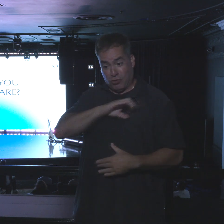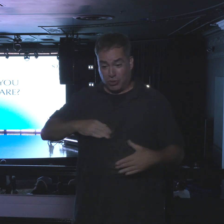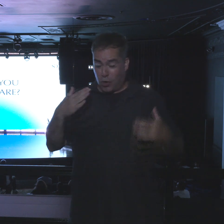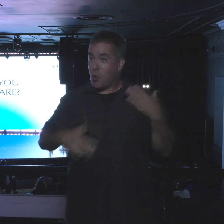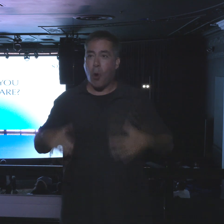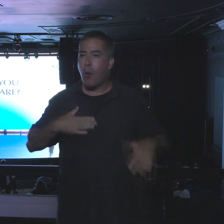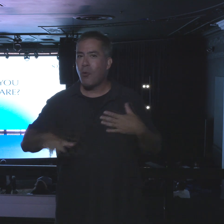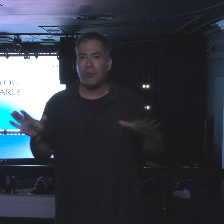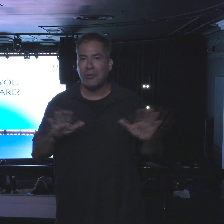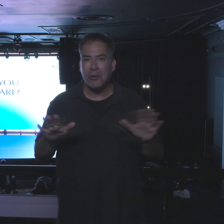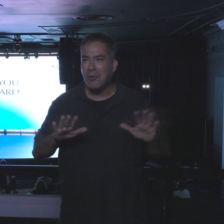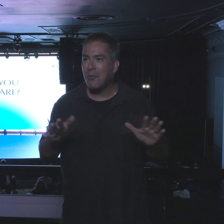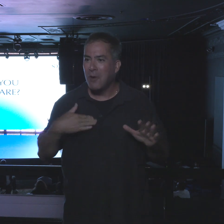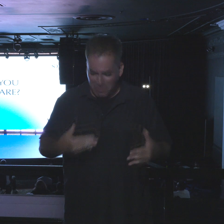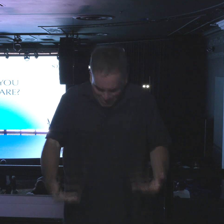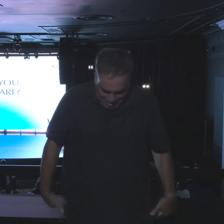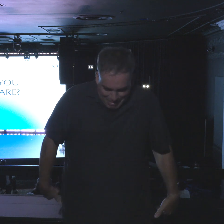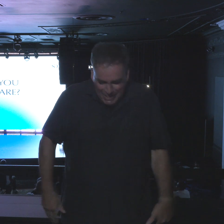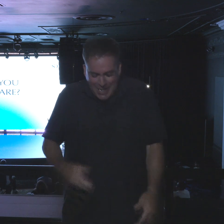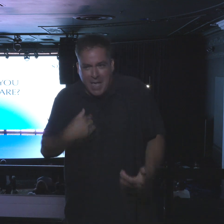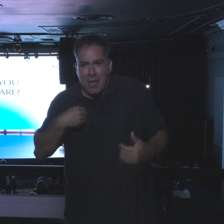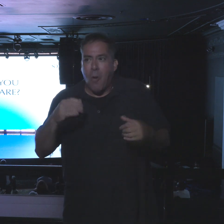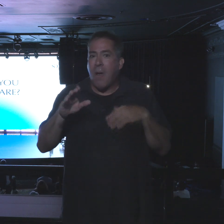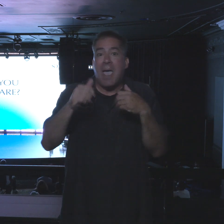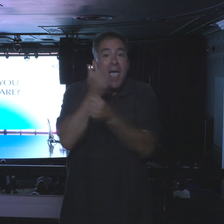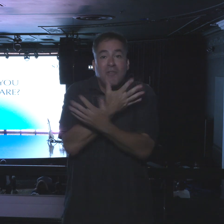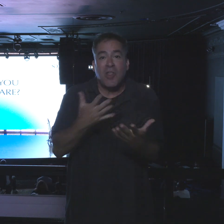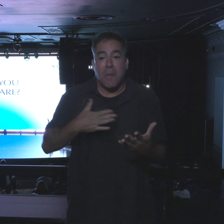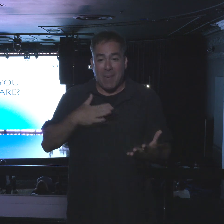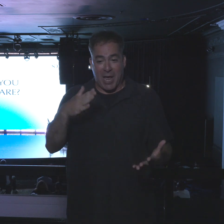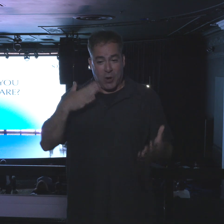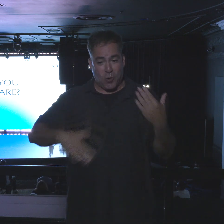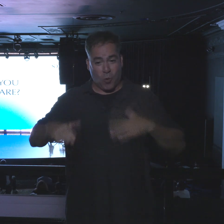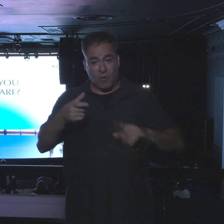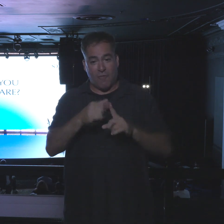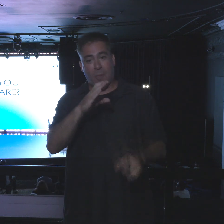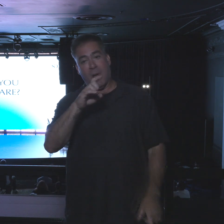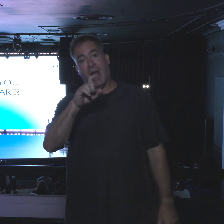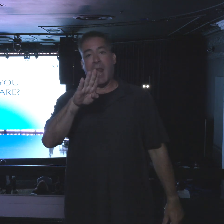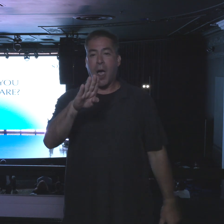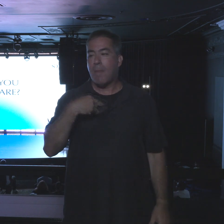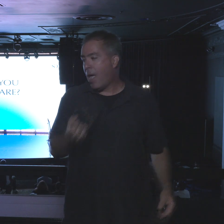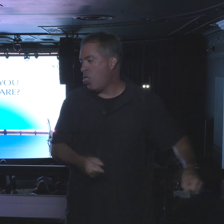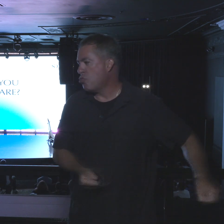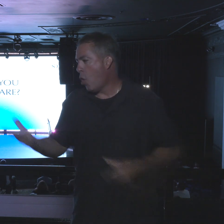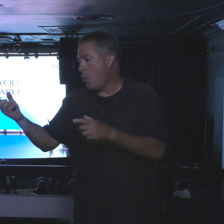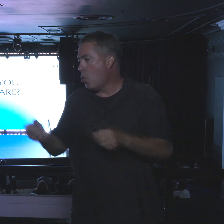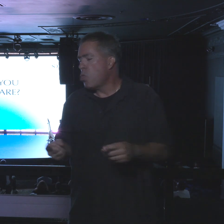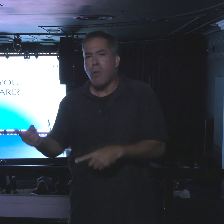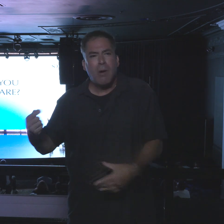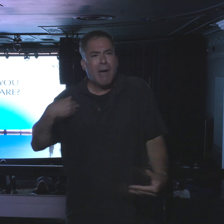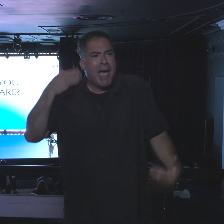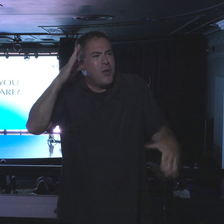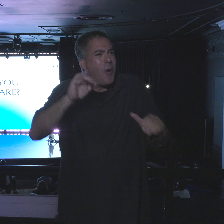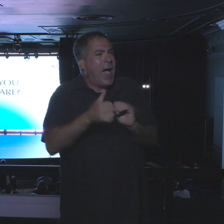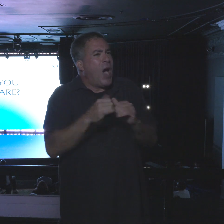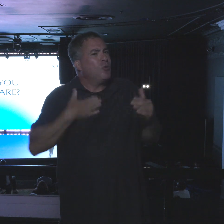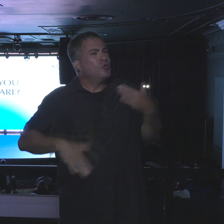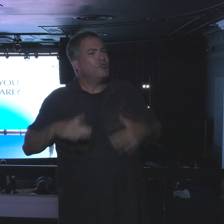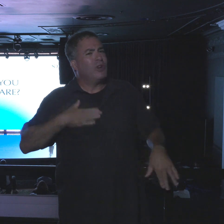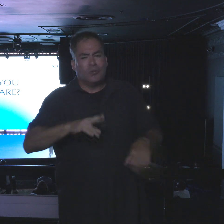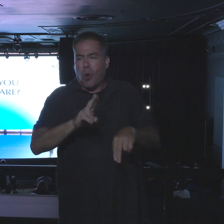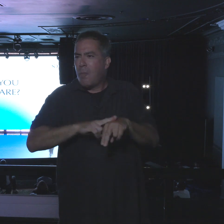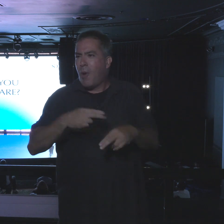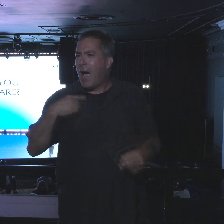I mean, I had to throw everything basically out, but I didn't know how to dress normal. I never dressed normal. I